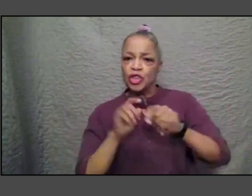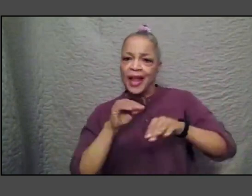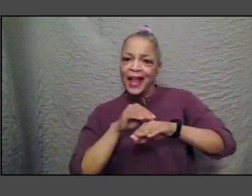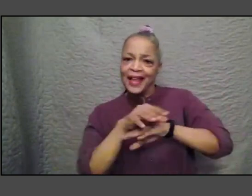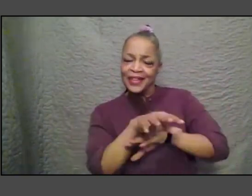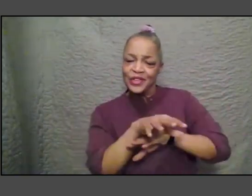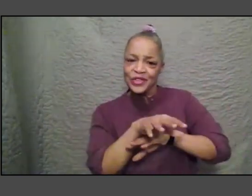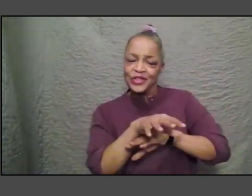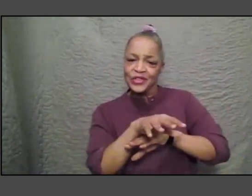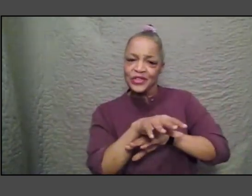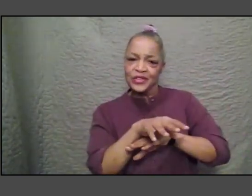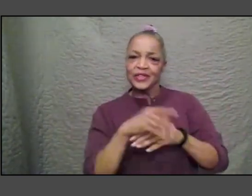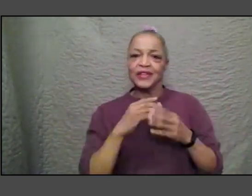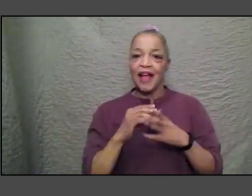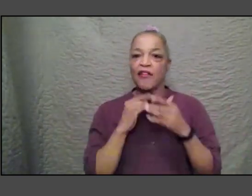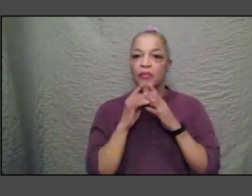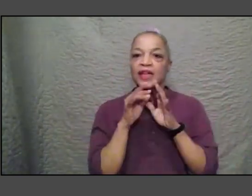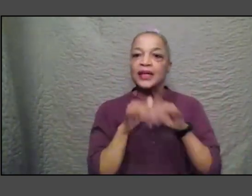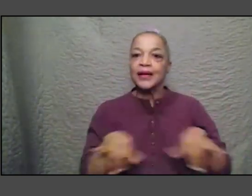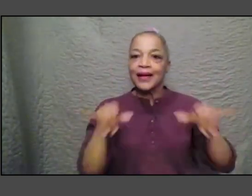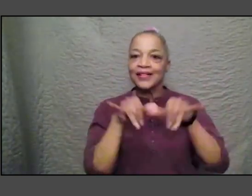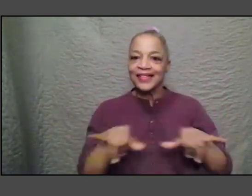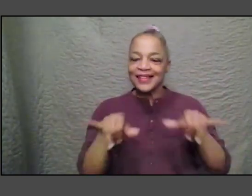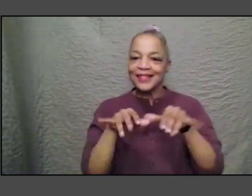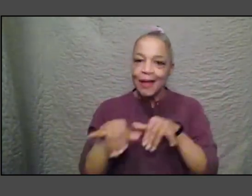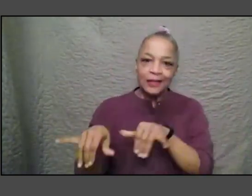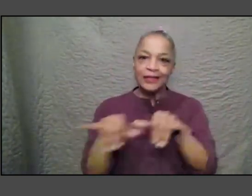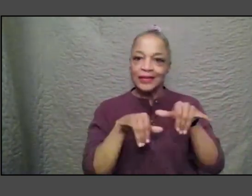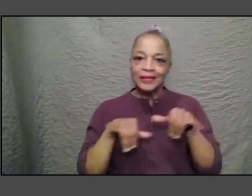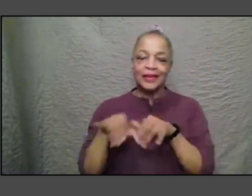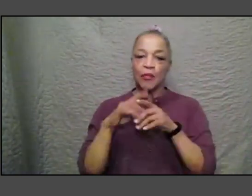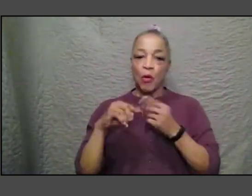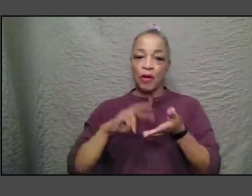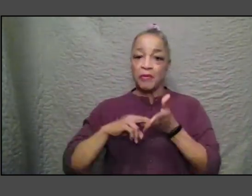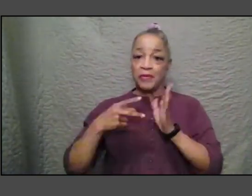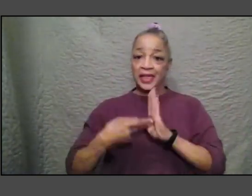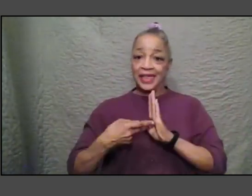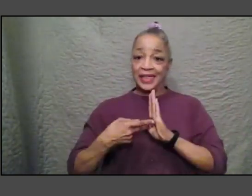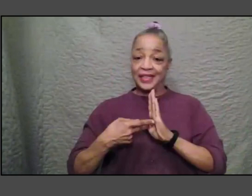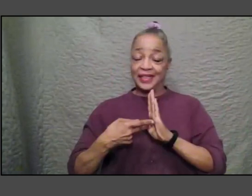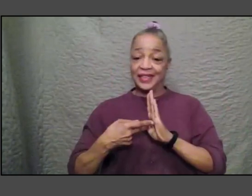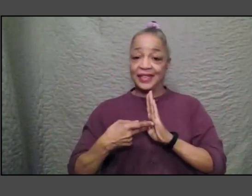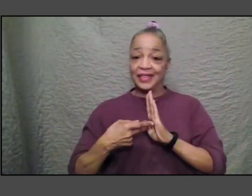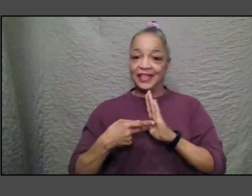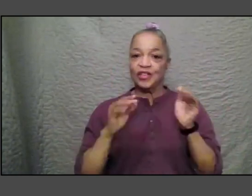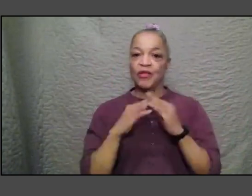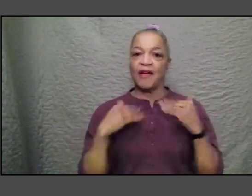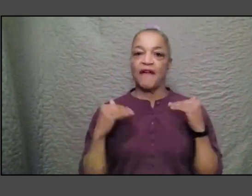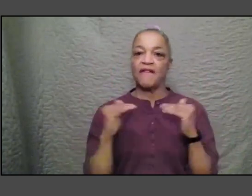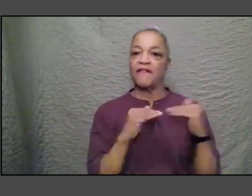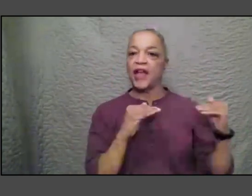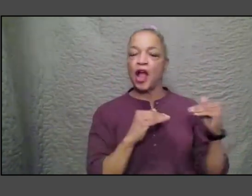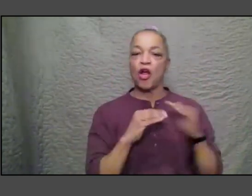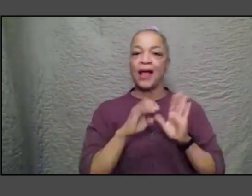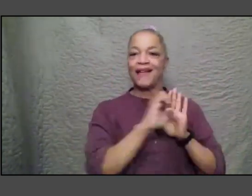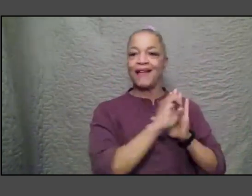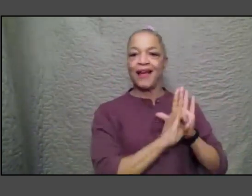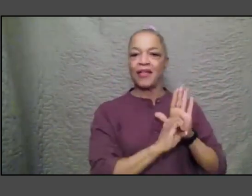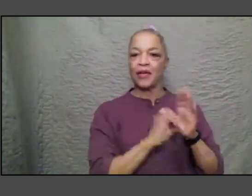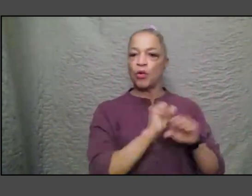consistent about what it means to make you know a fair and ethical workplace what it means to do justice work